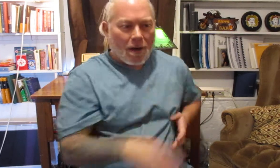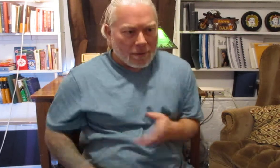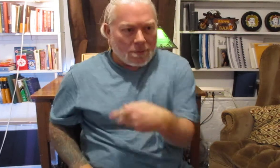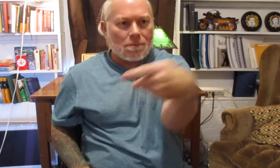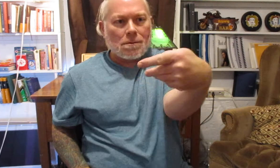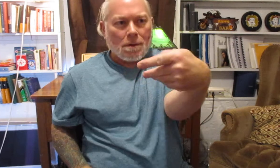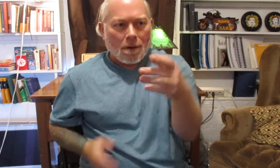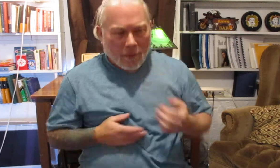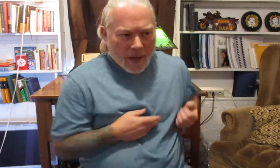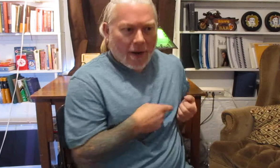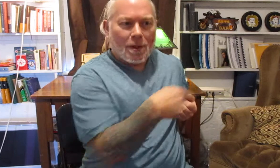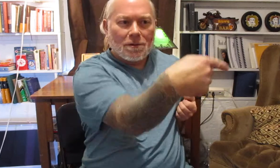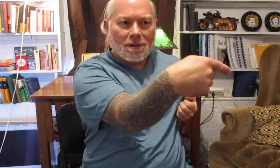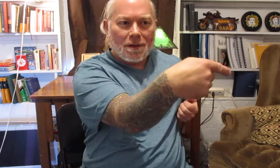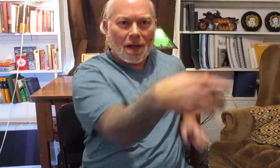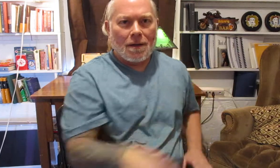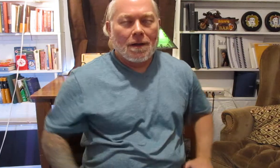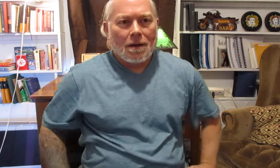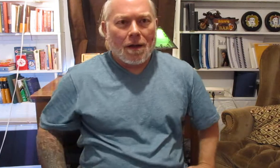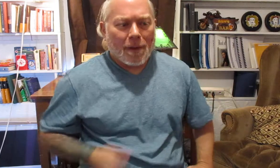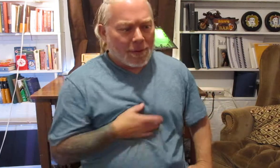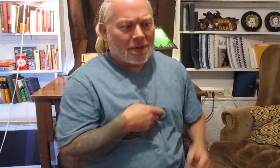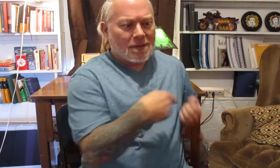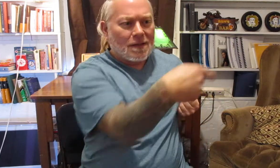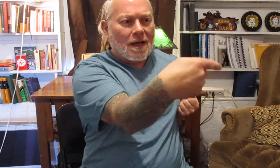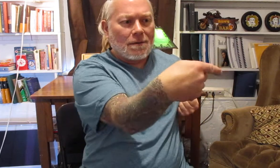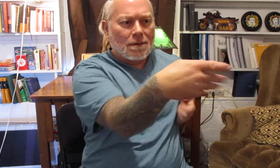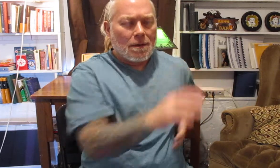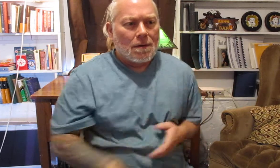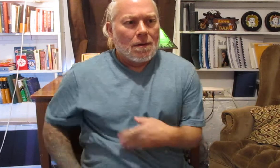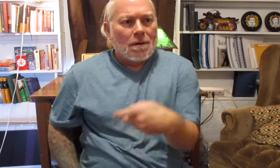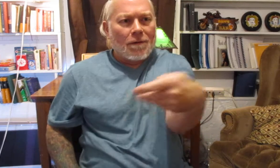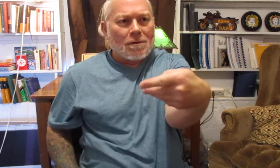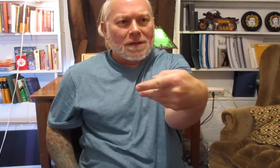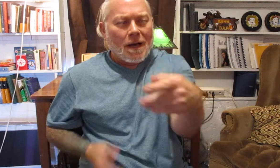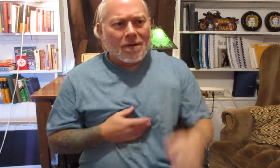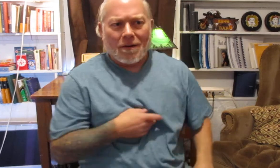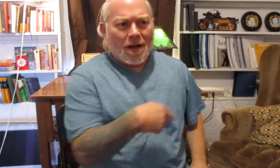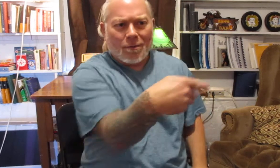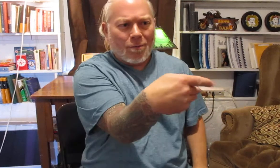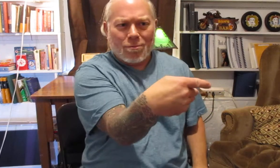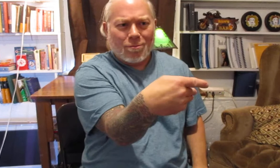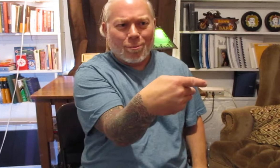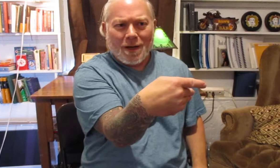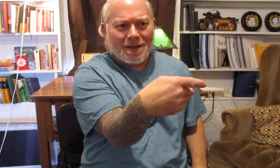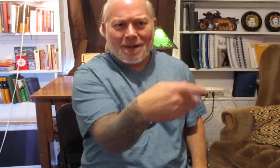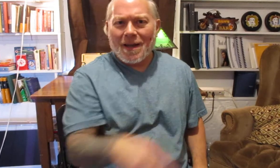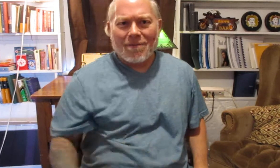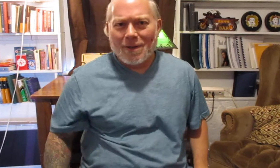right how we use it and a lot of people they see that Folk Sao and they're like well what can that even be